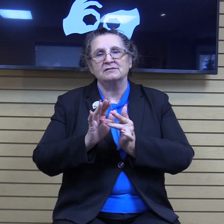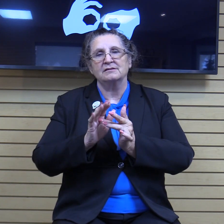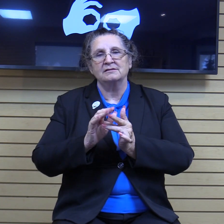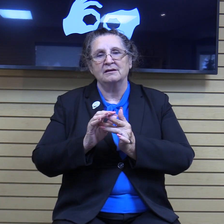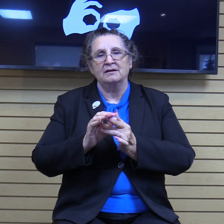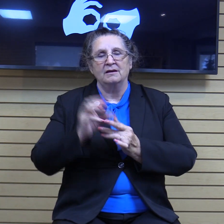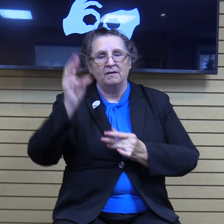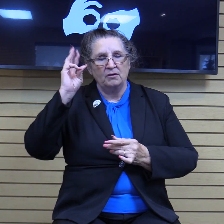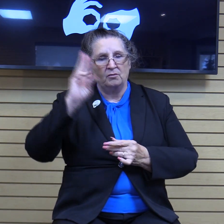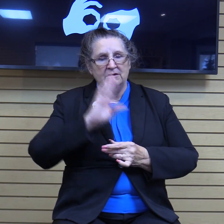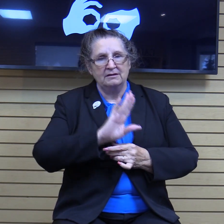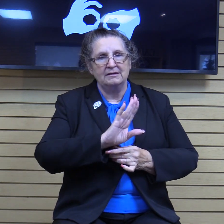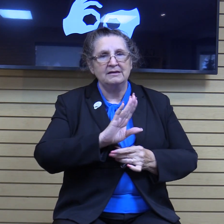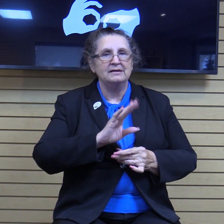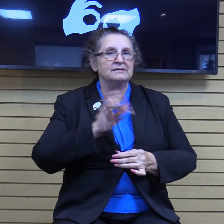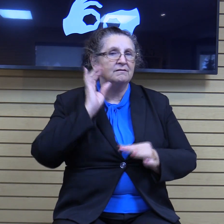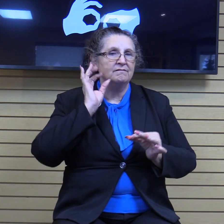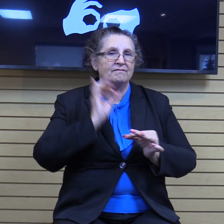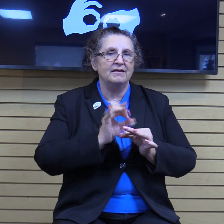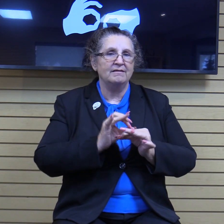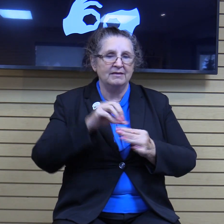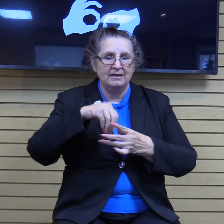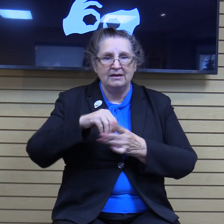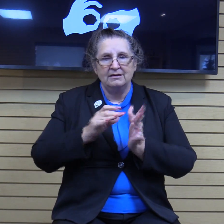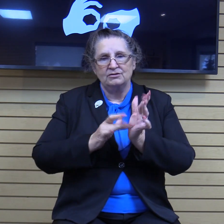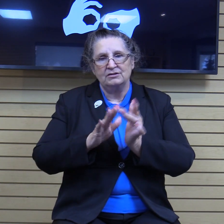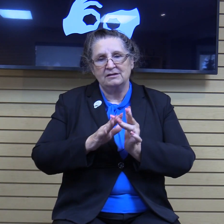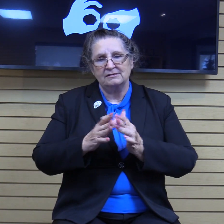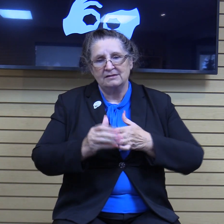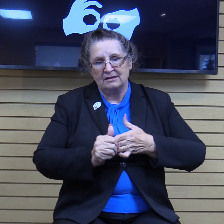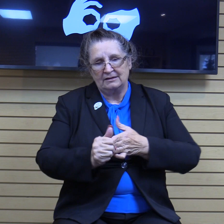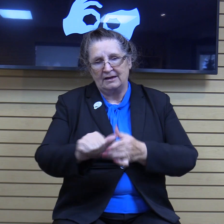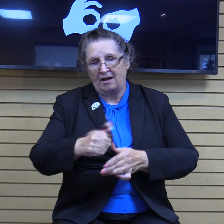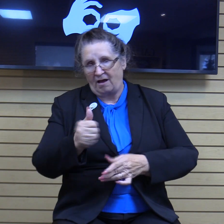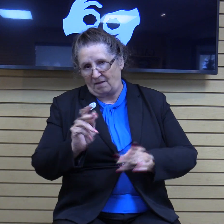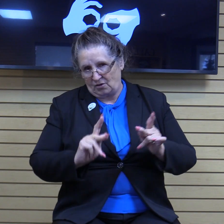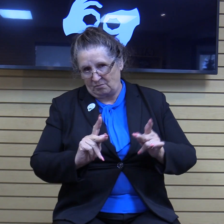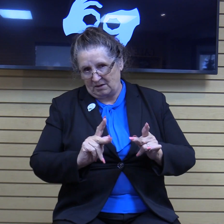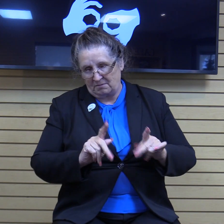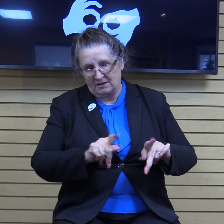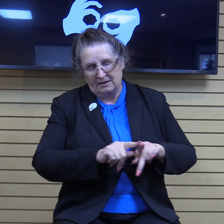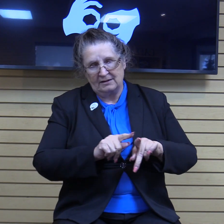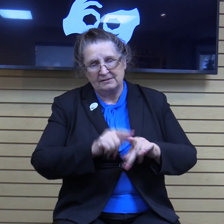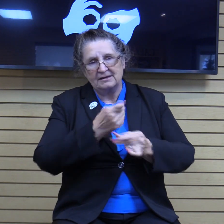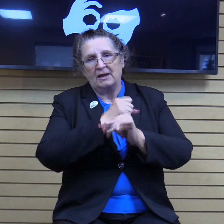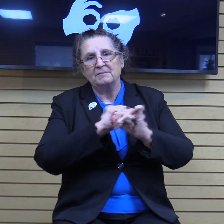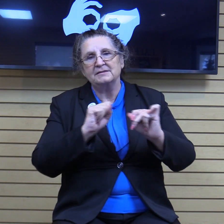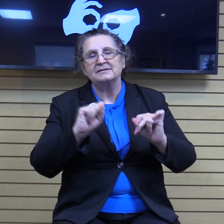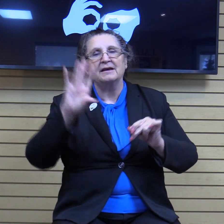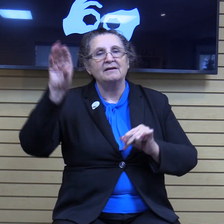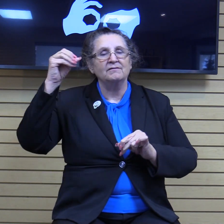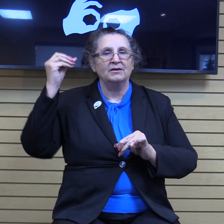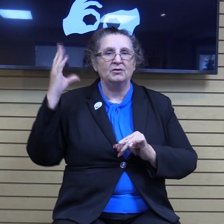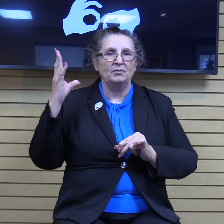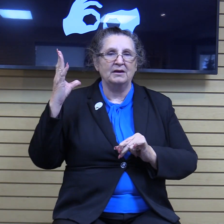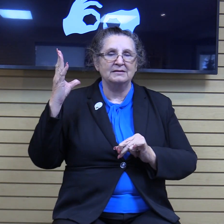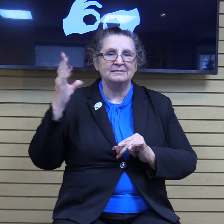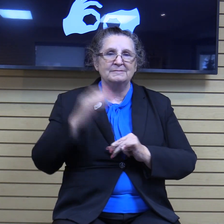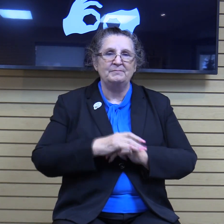man's faith in Jesus led others to the same saving grace. So I pray that this